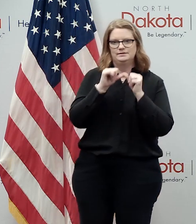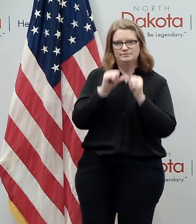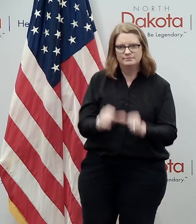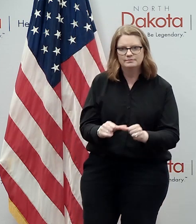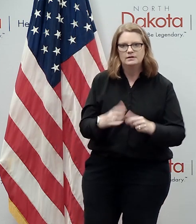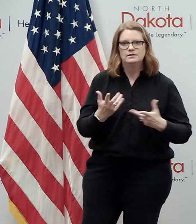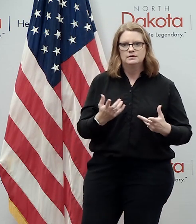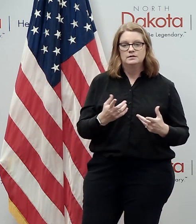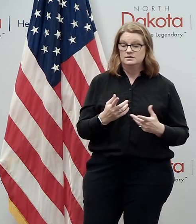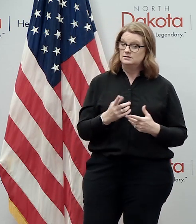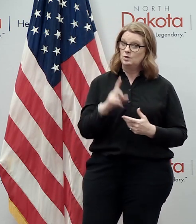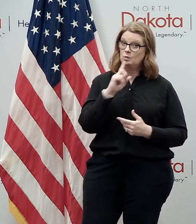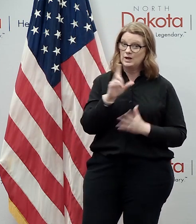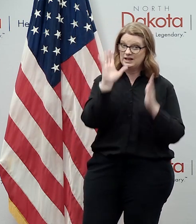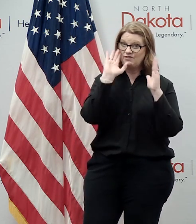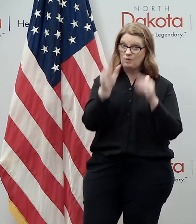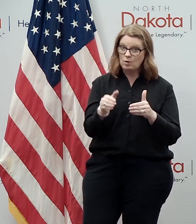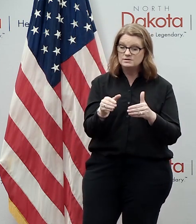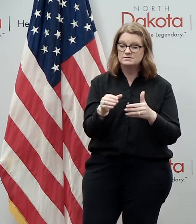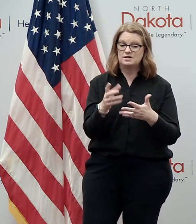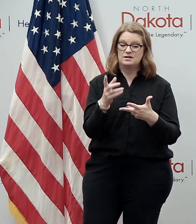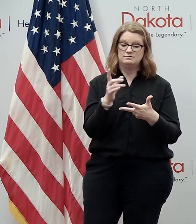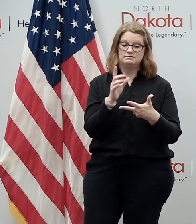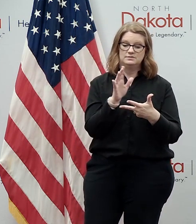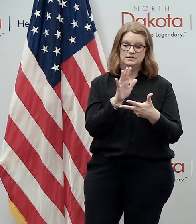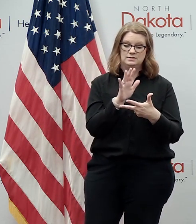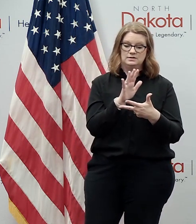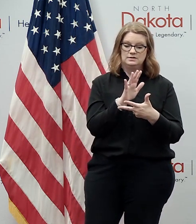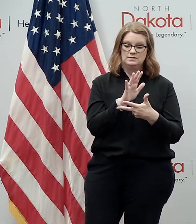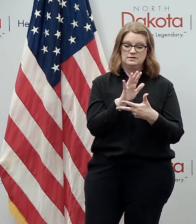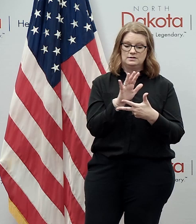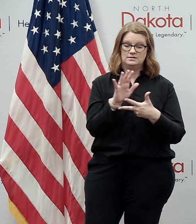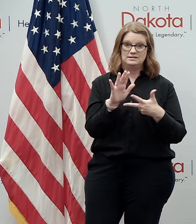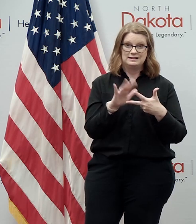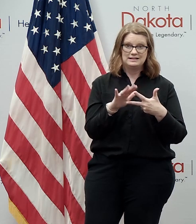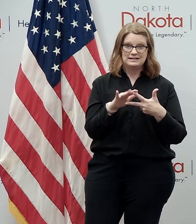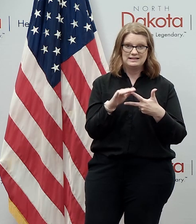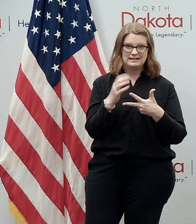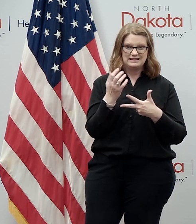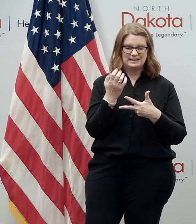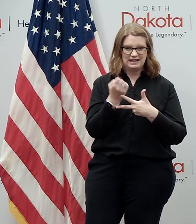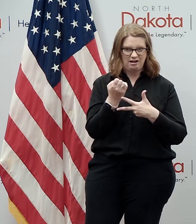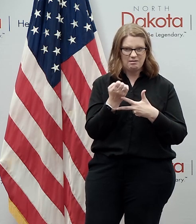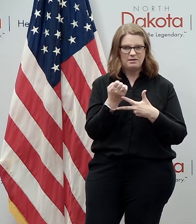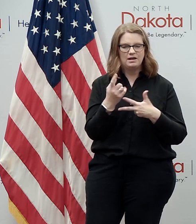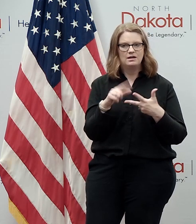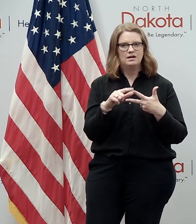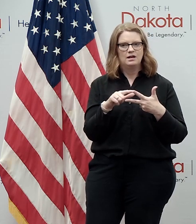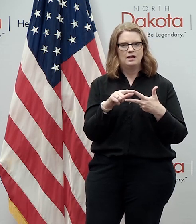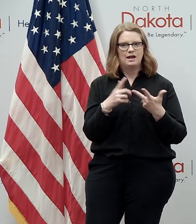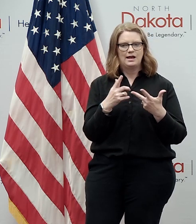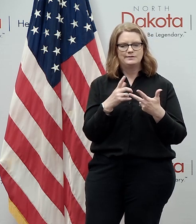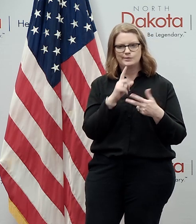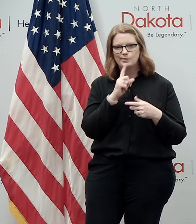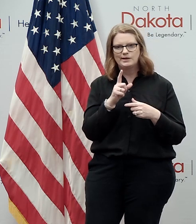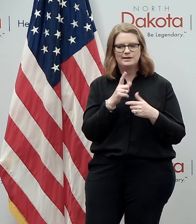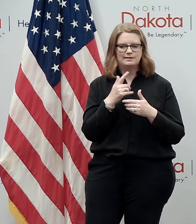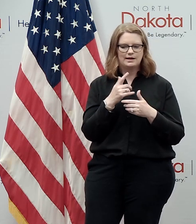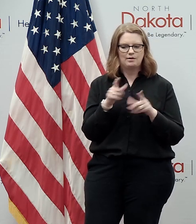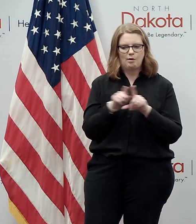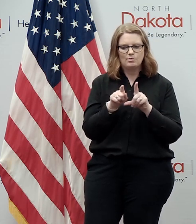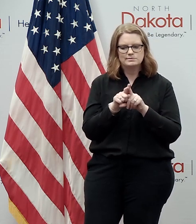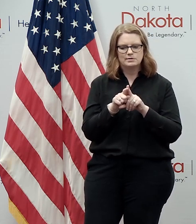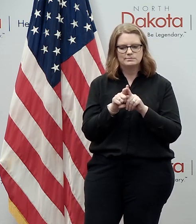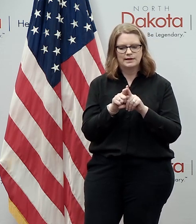very focused uh on the economy and very focused on on uh you know trying to manage our way our way through this thing but i i'd say